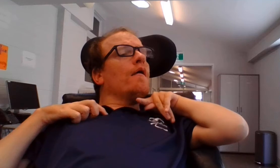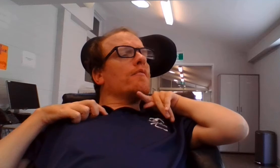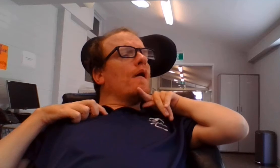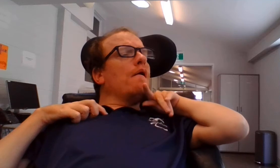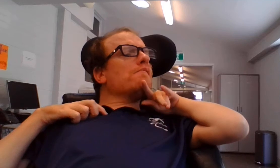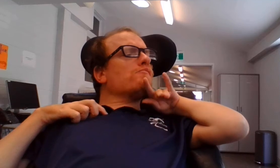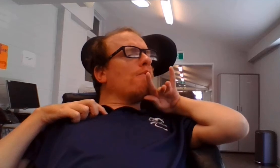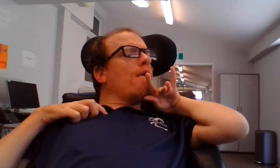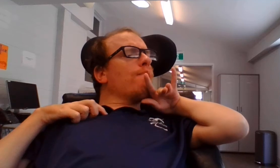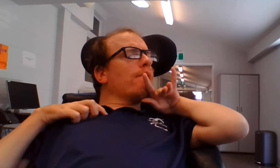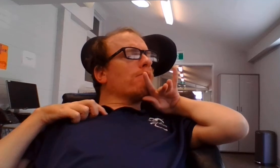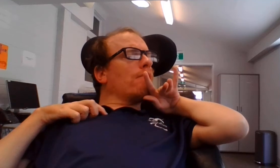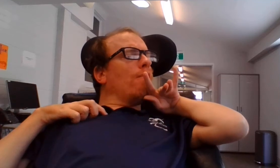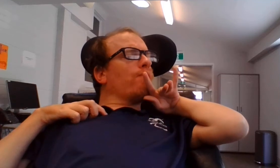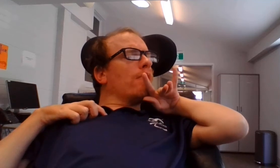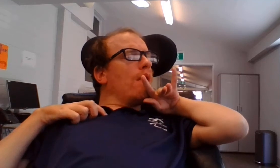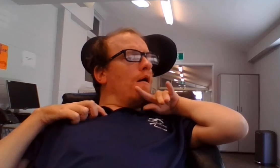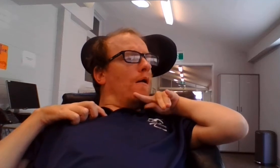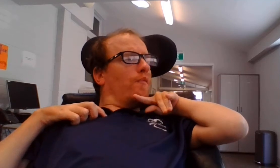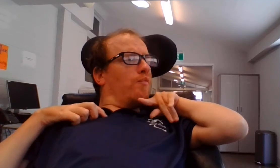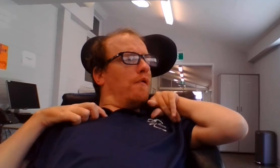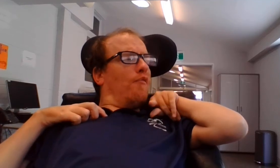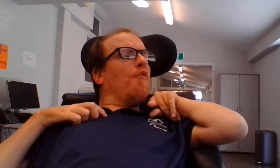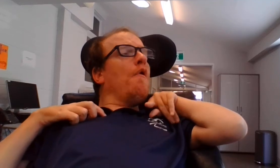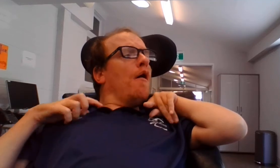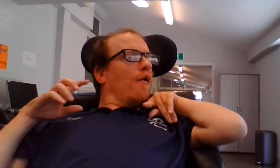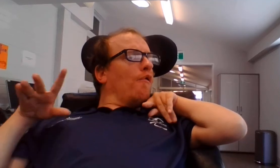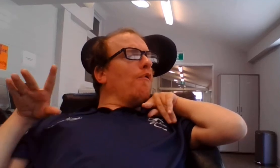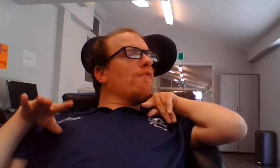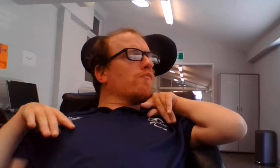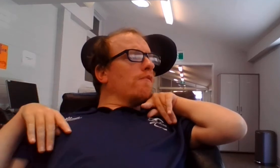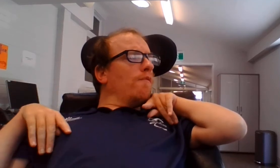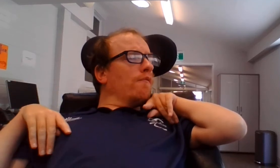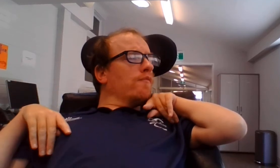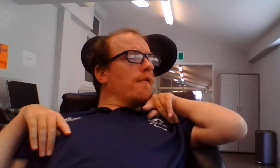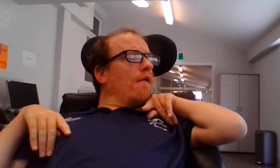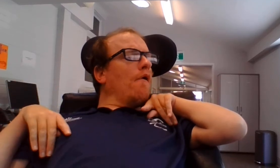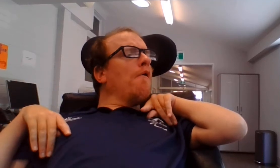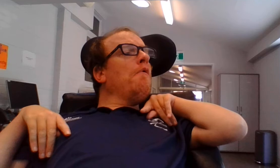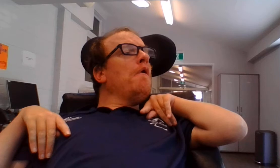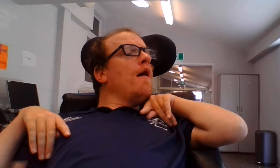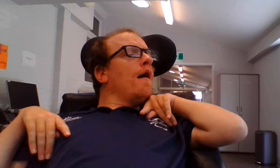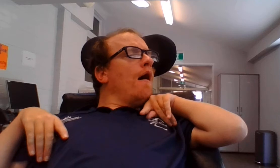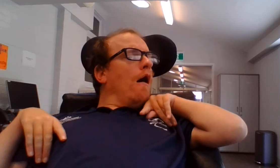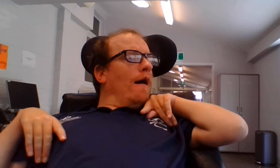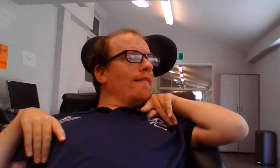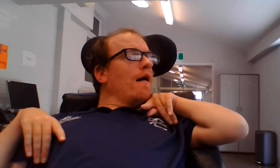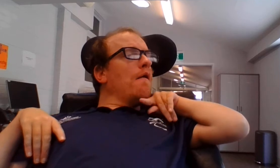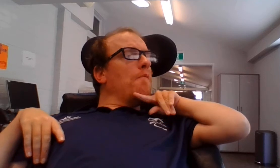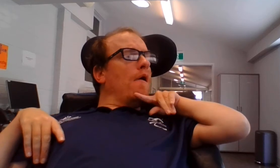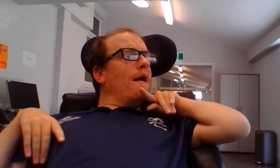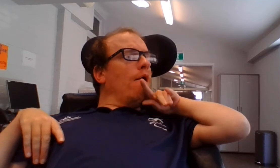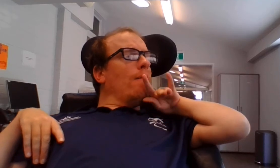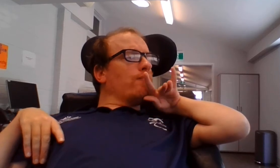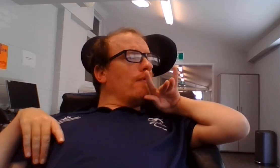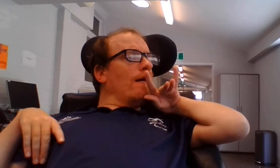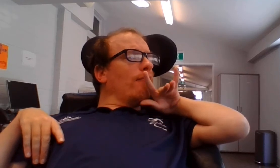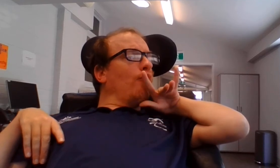don't drive yourself to the hospital. Call triple zero. So, I know my off-sider